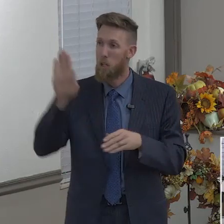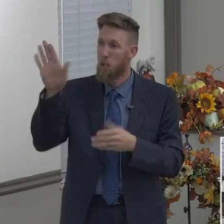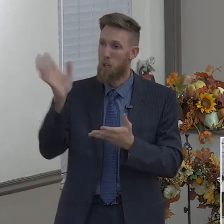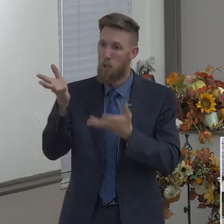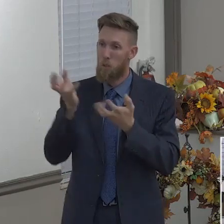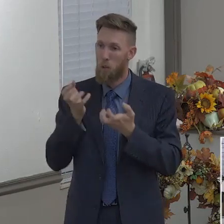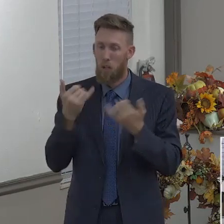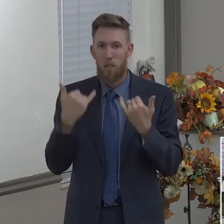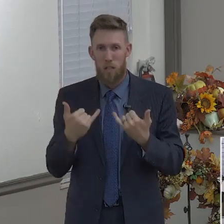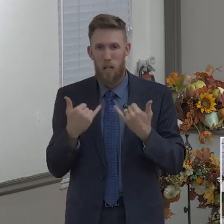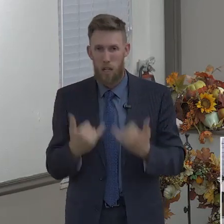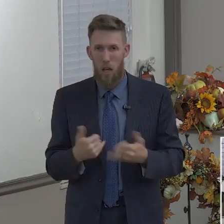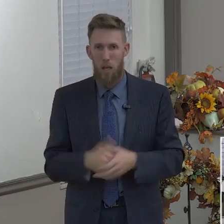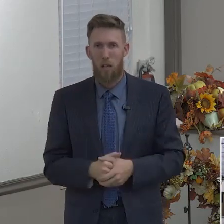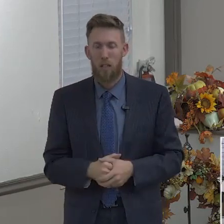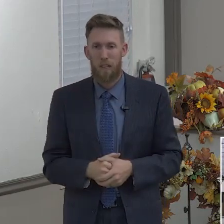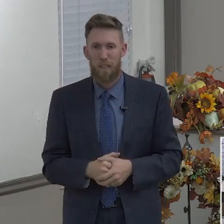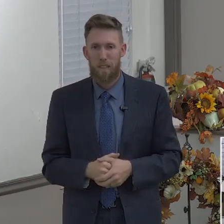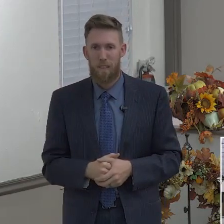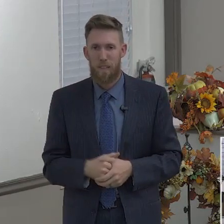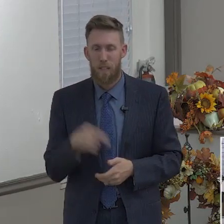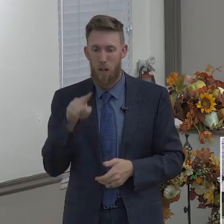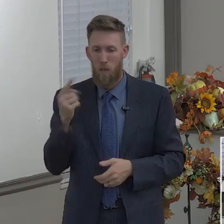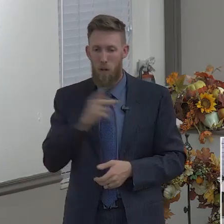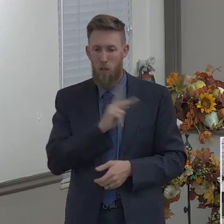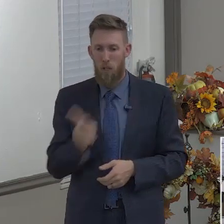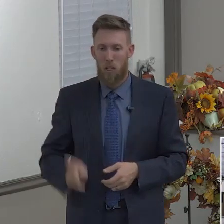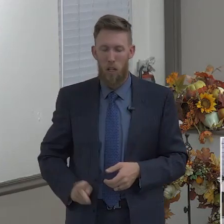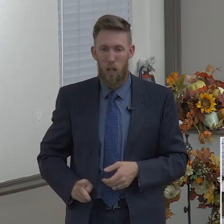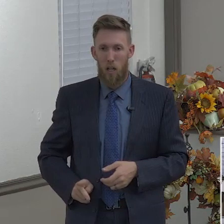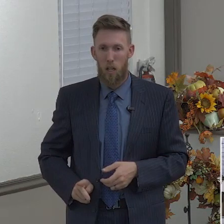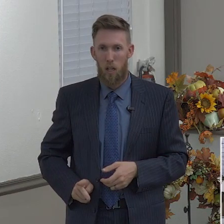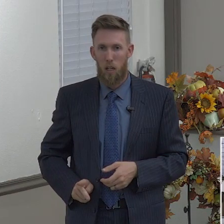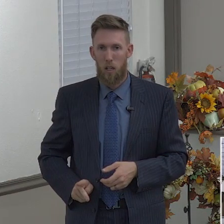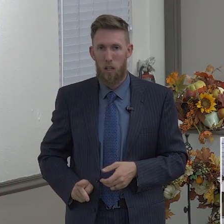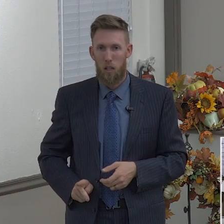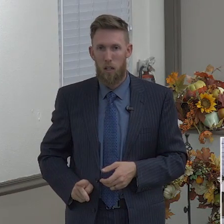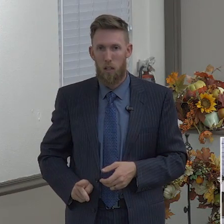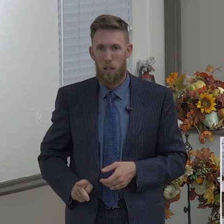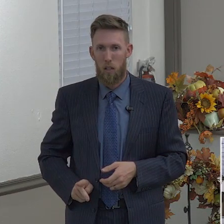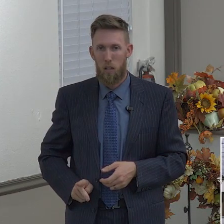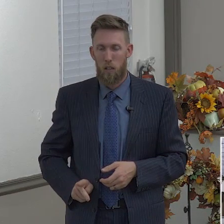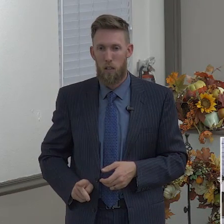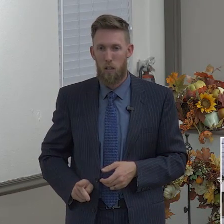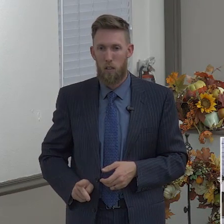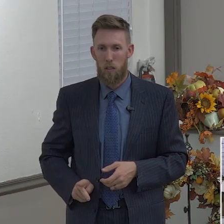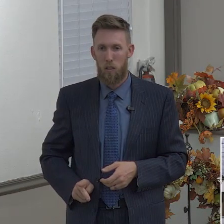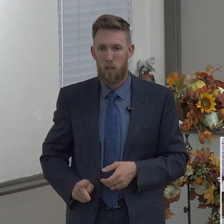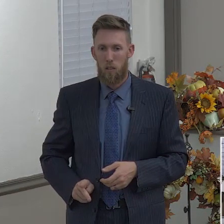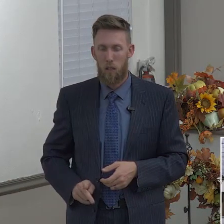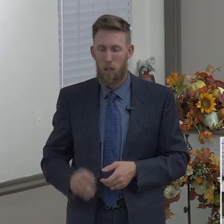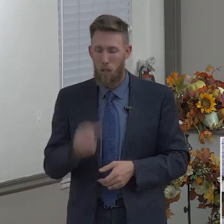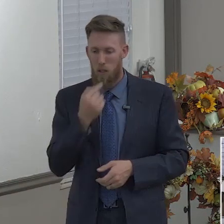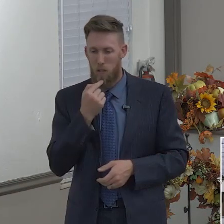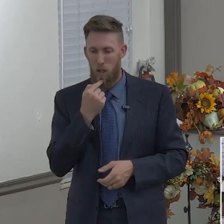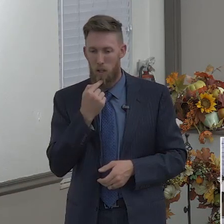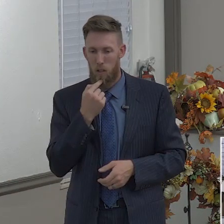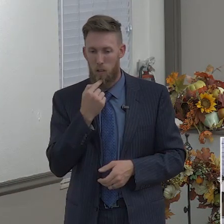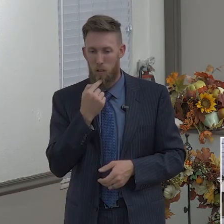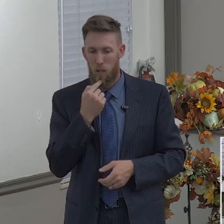1 Kings chapter 13, and I'm hastening, verses 7 through 9, the Bible says this, And the king said unto the man of God,